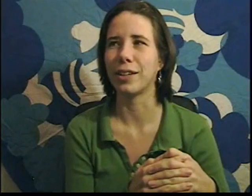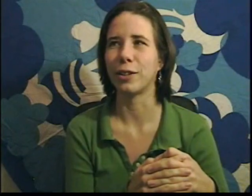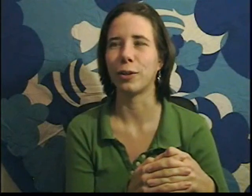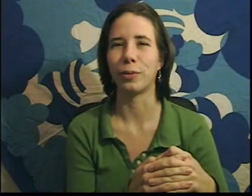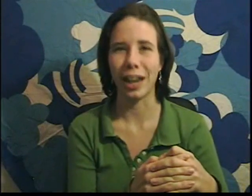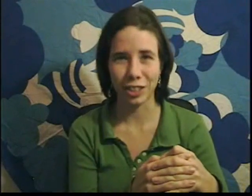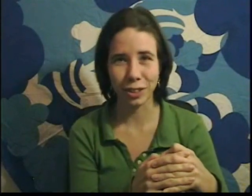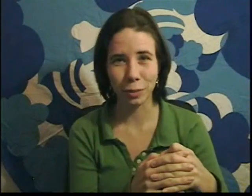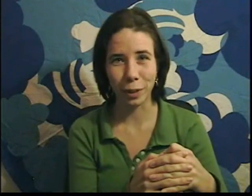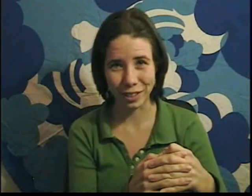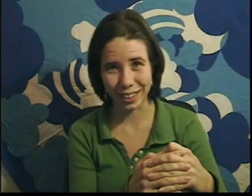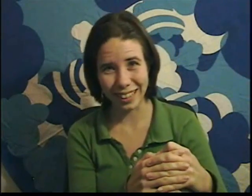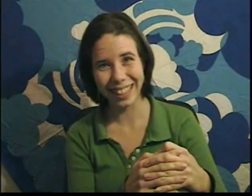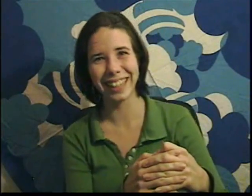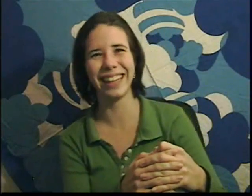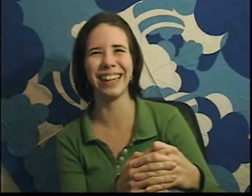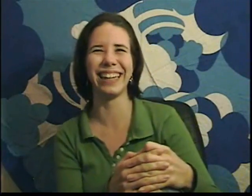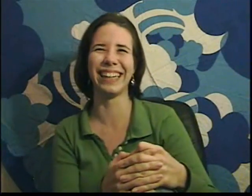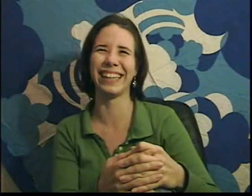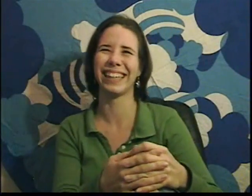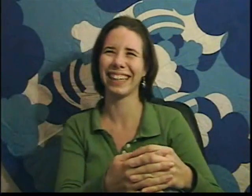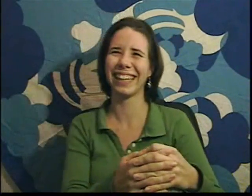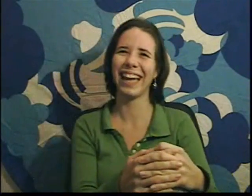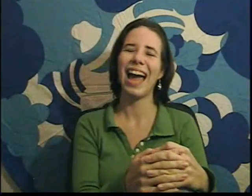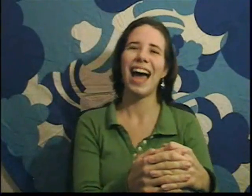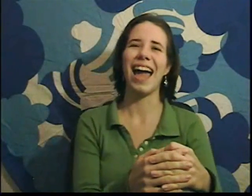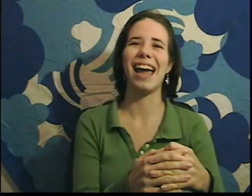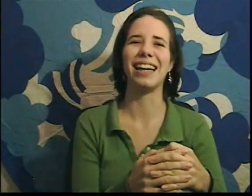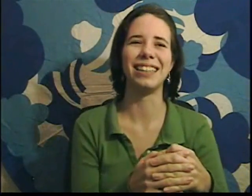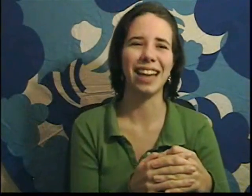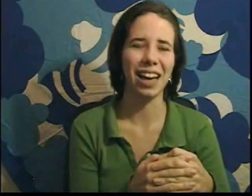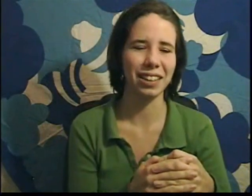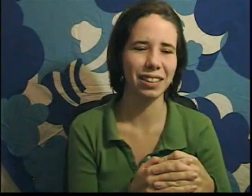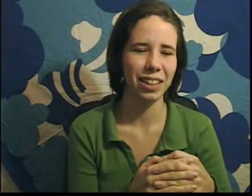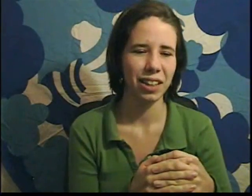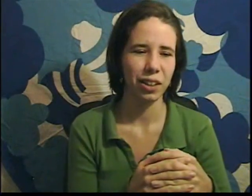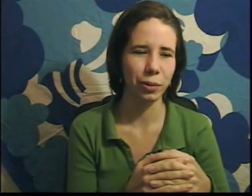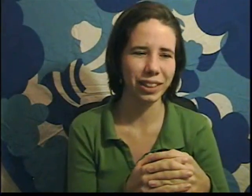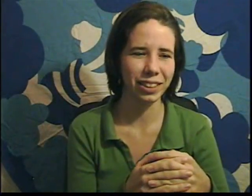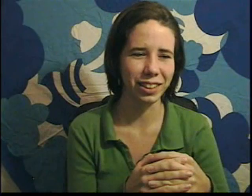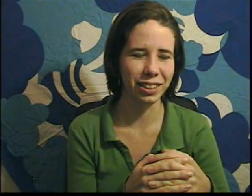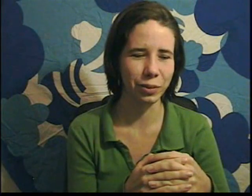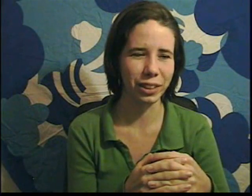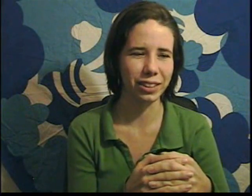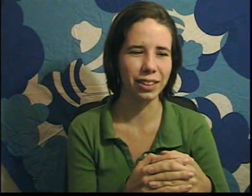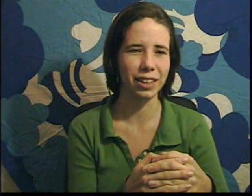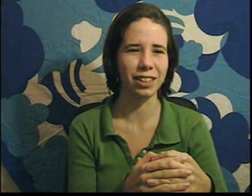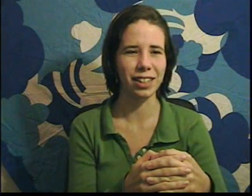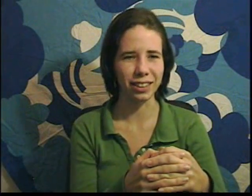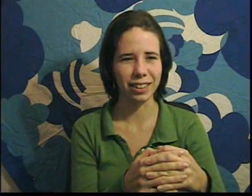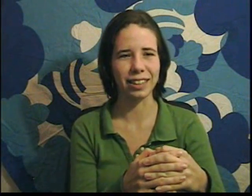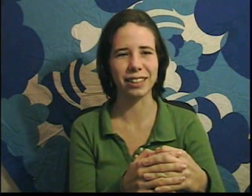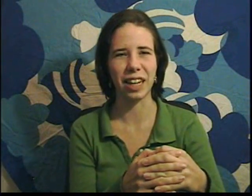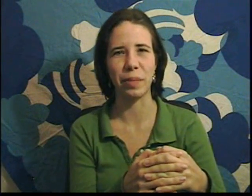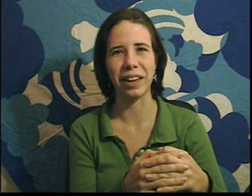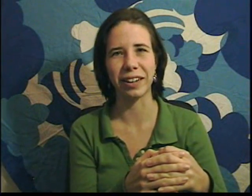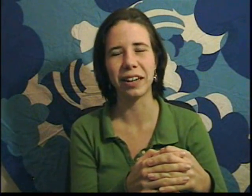rational person and willing to listen and willing to discuss things in a sane manner,